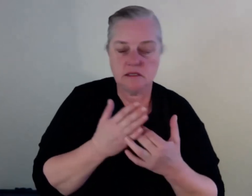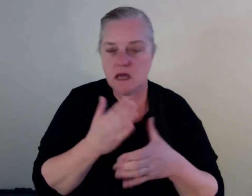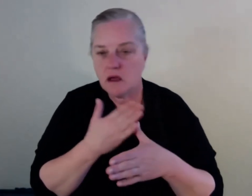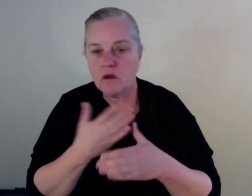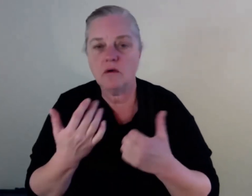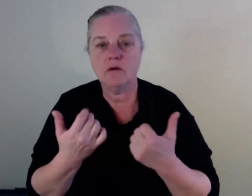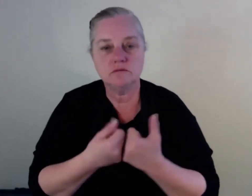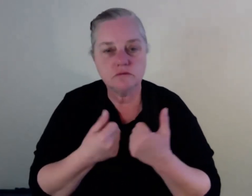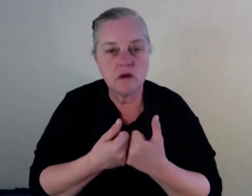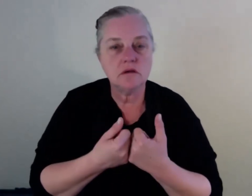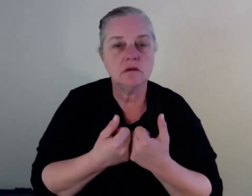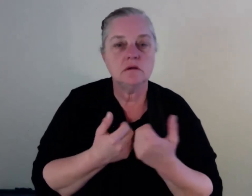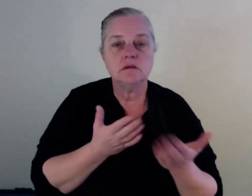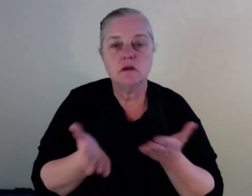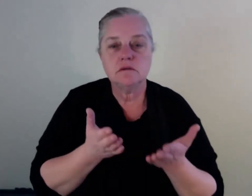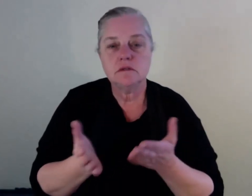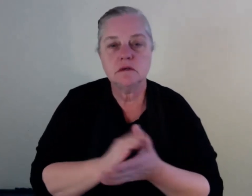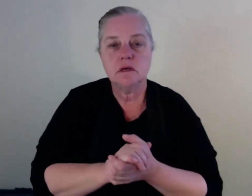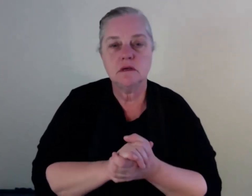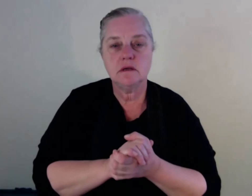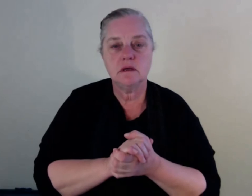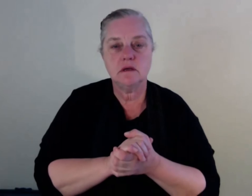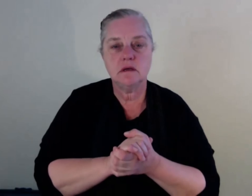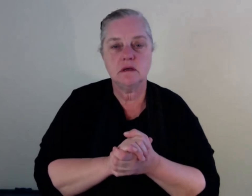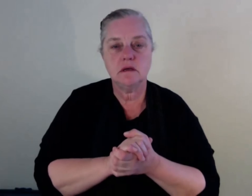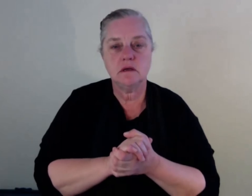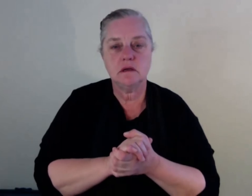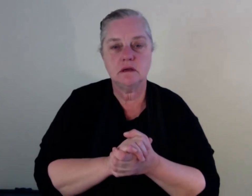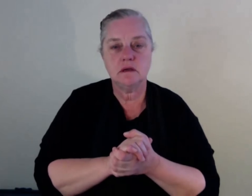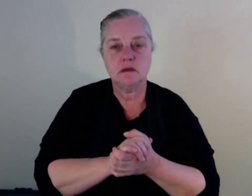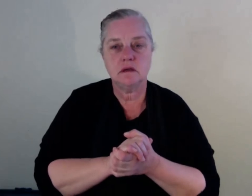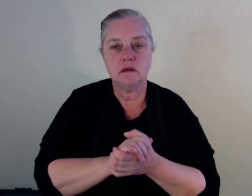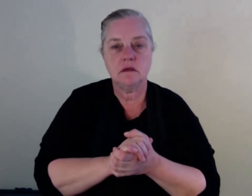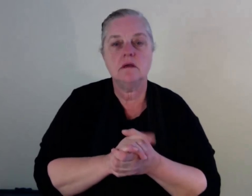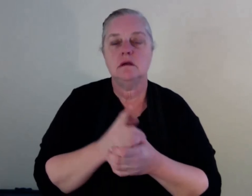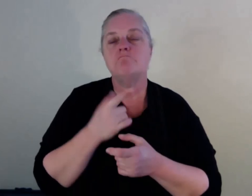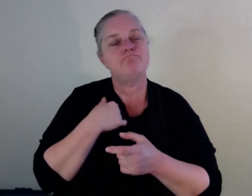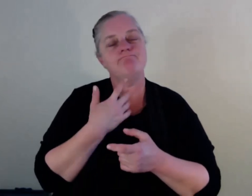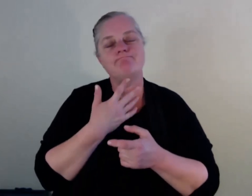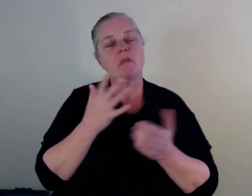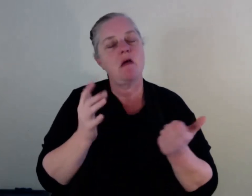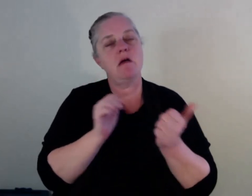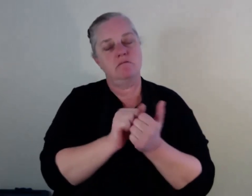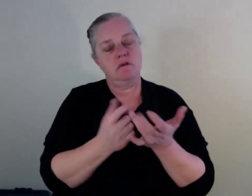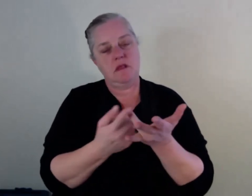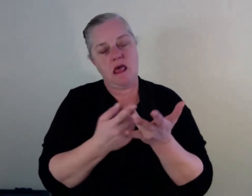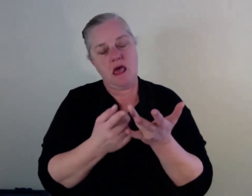Thanks for asking the question, Hannah. I echo pretty much what everyone else has said. I think the stigma is a massive issue. I come from two communities,